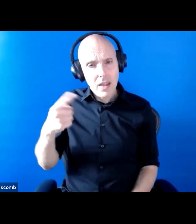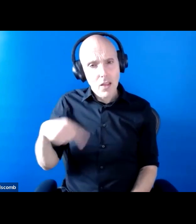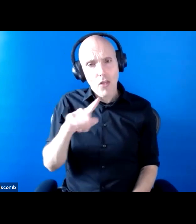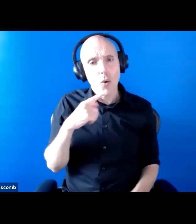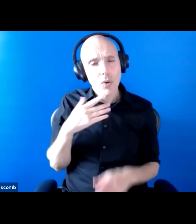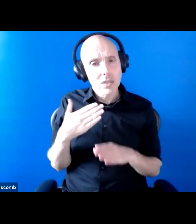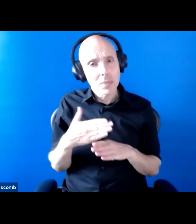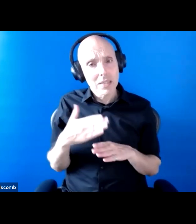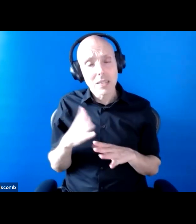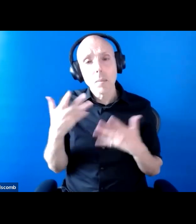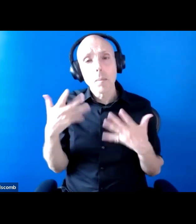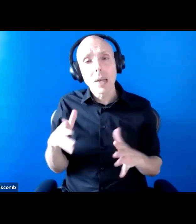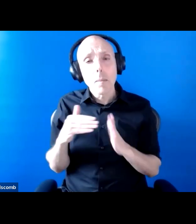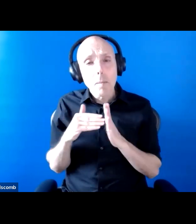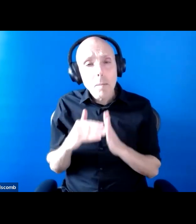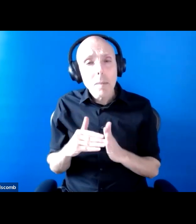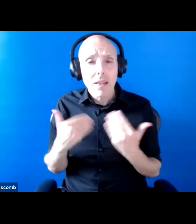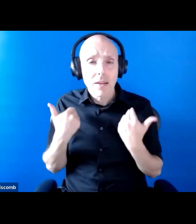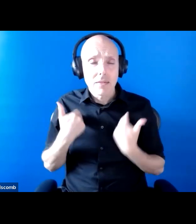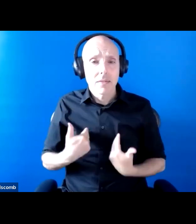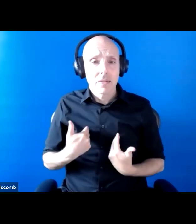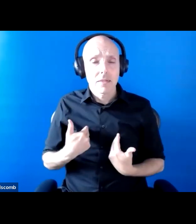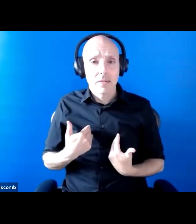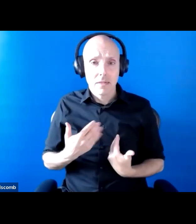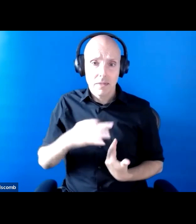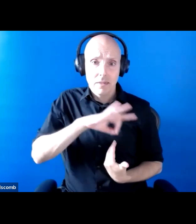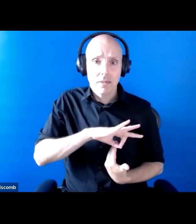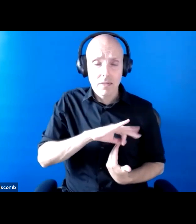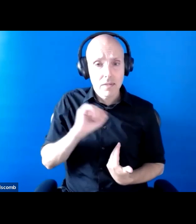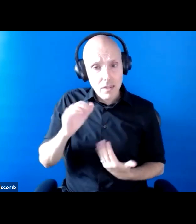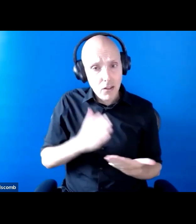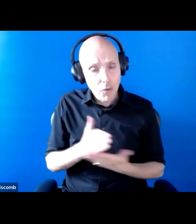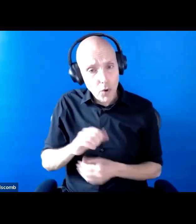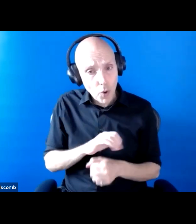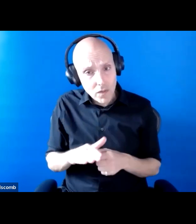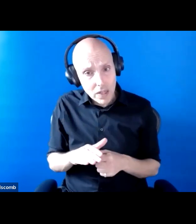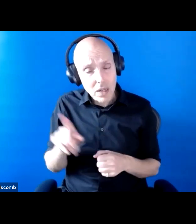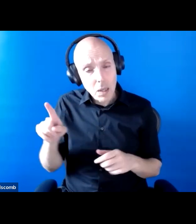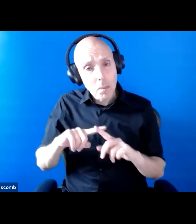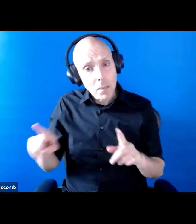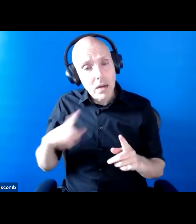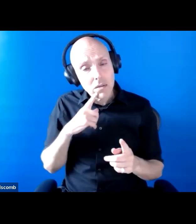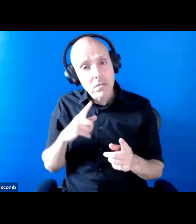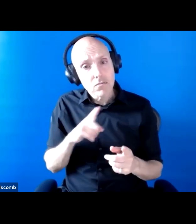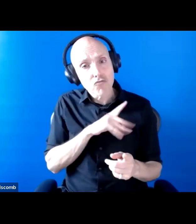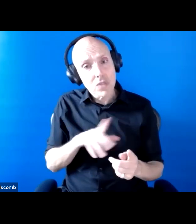during Covid, but they they really didn't put reasonable adjustments in place for their disabled customers.